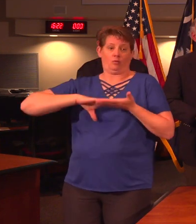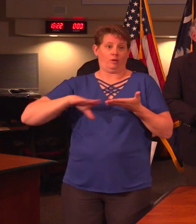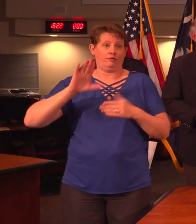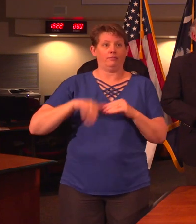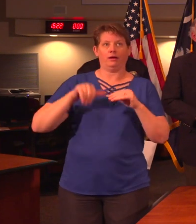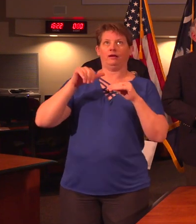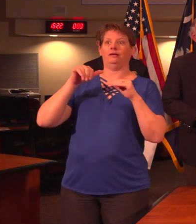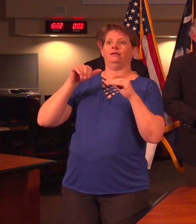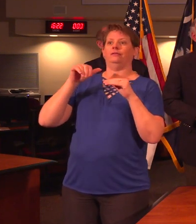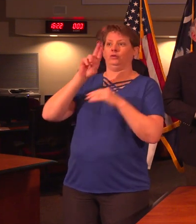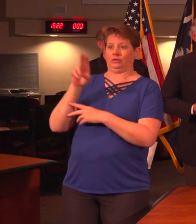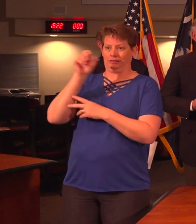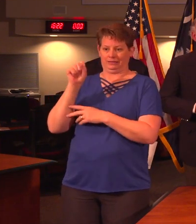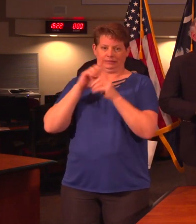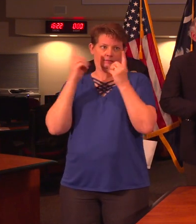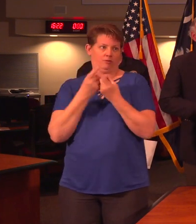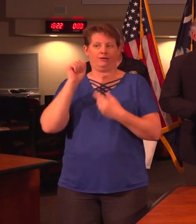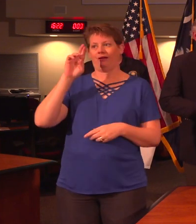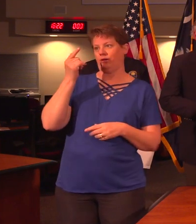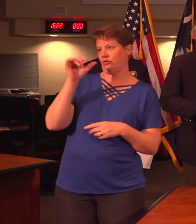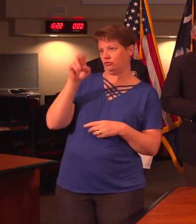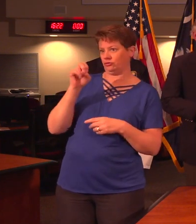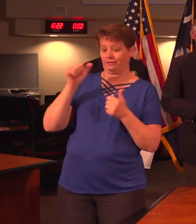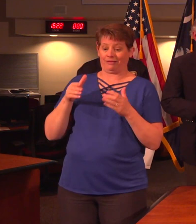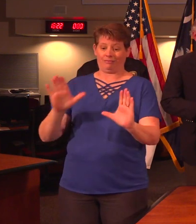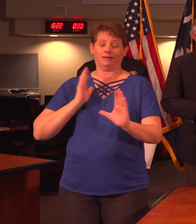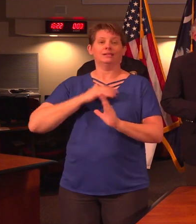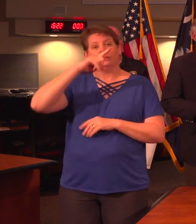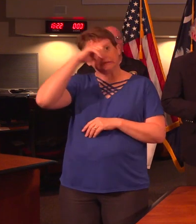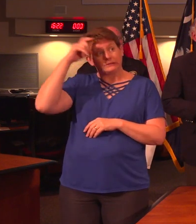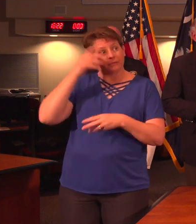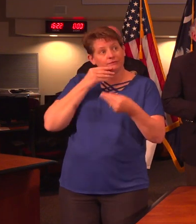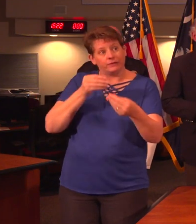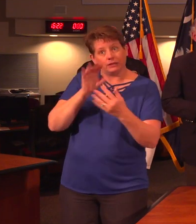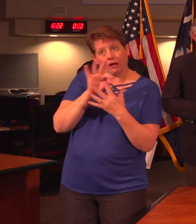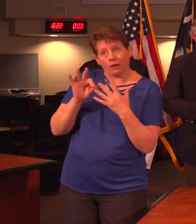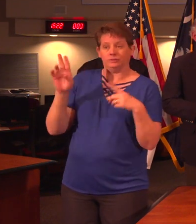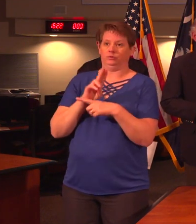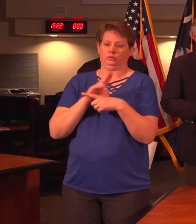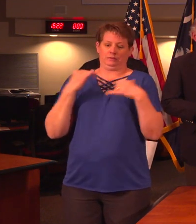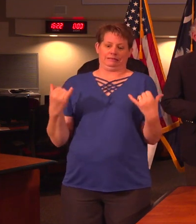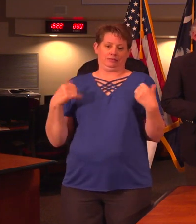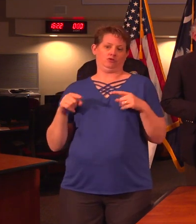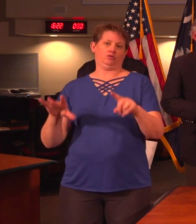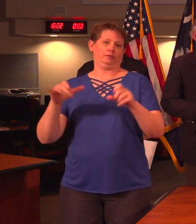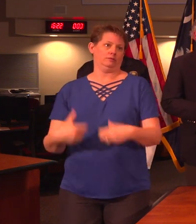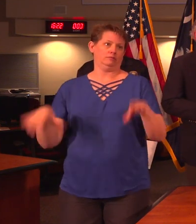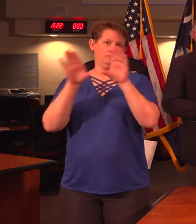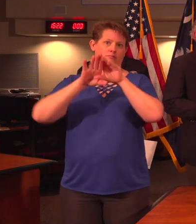United States Department of Agriculture that allows our summer feeding options to be used during this school closure.